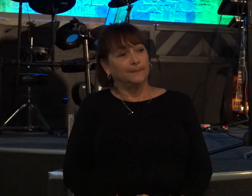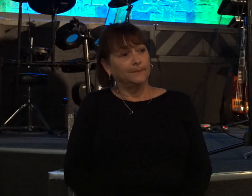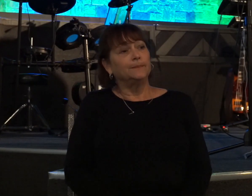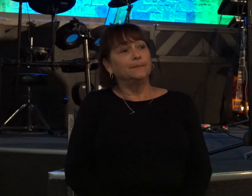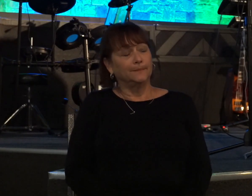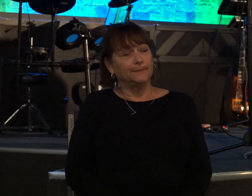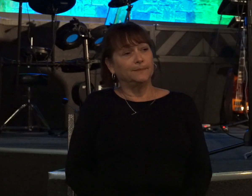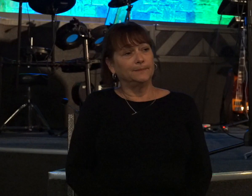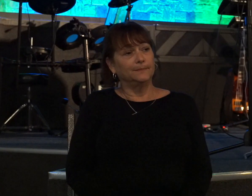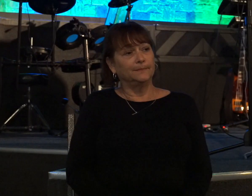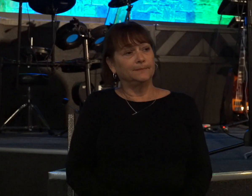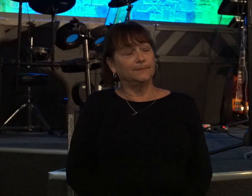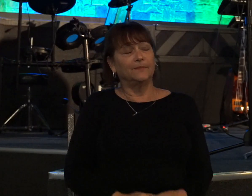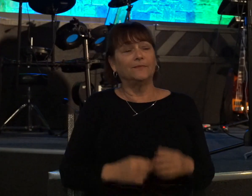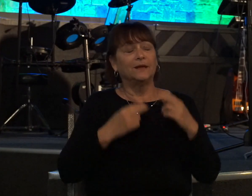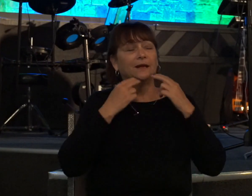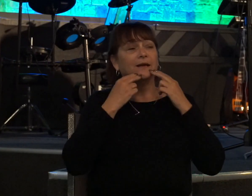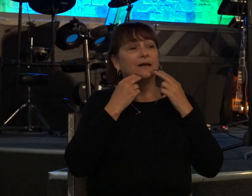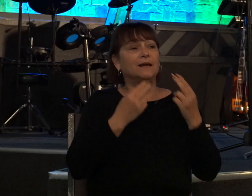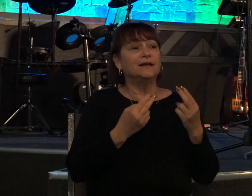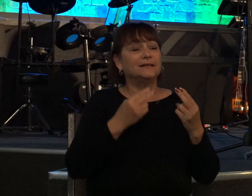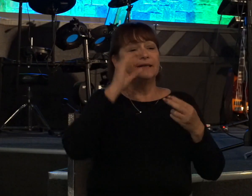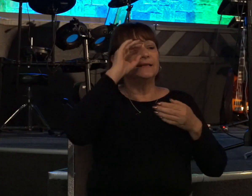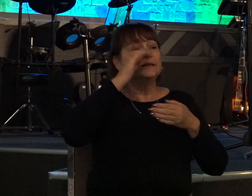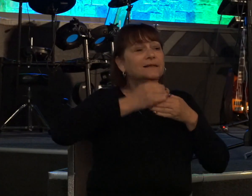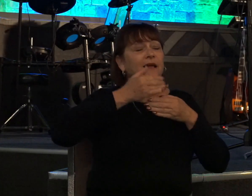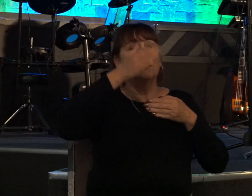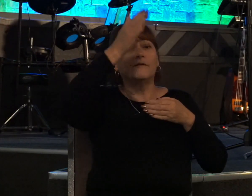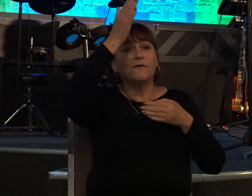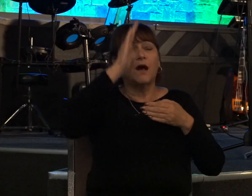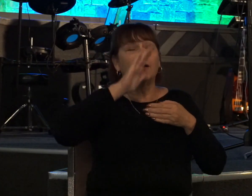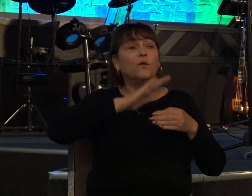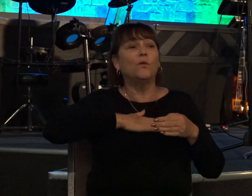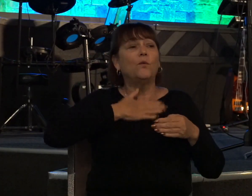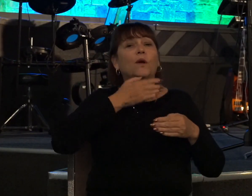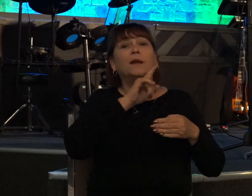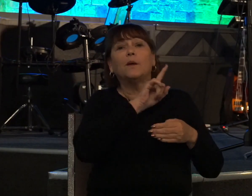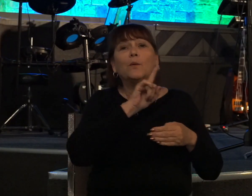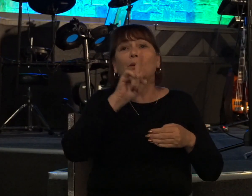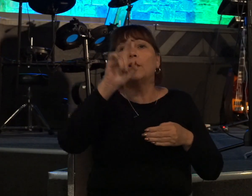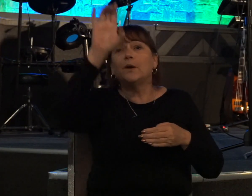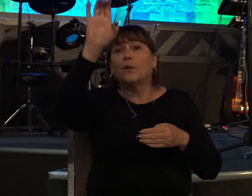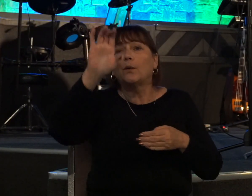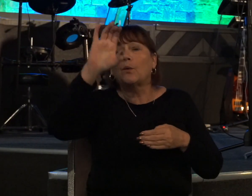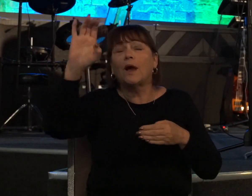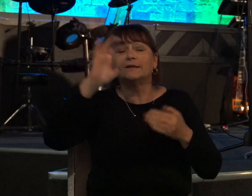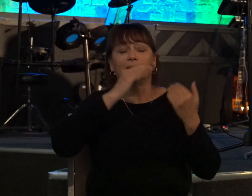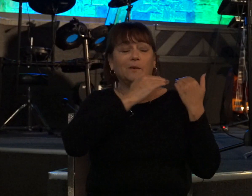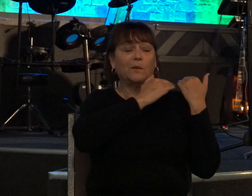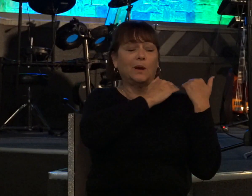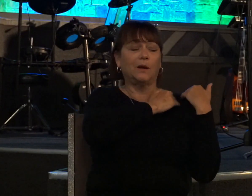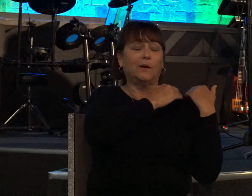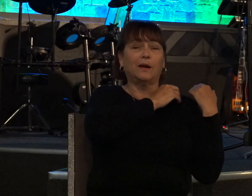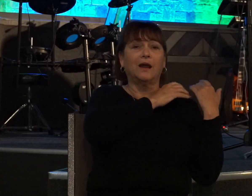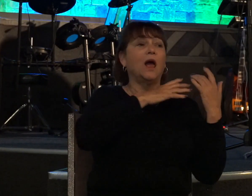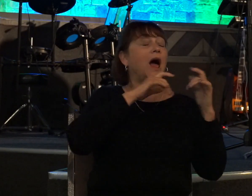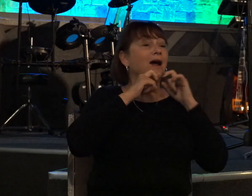the innocent son of God who willingly went to the cross and took our sins upon himself and imputed